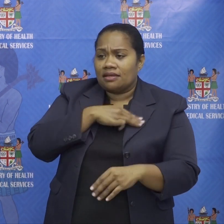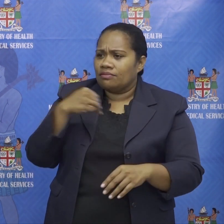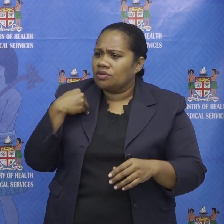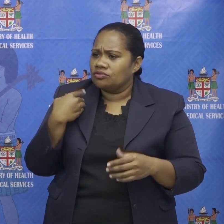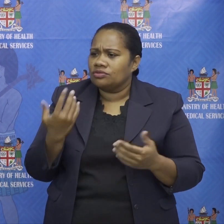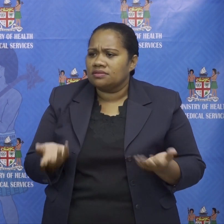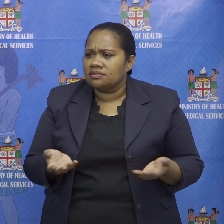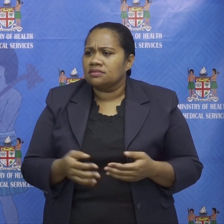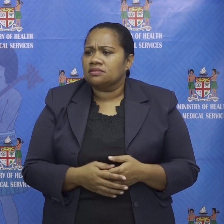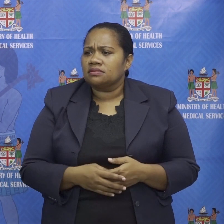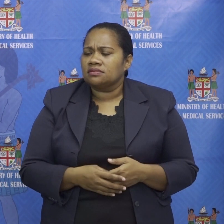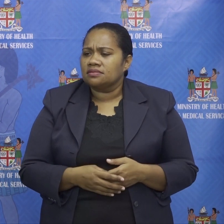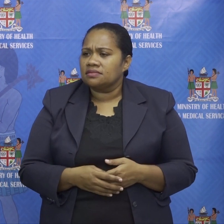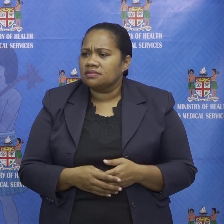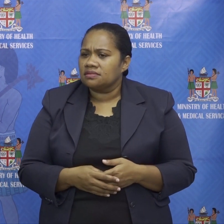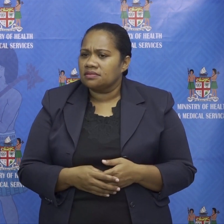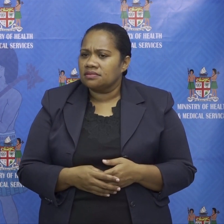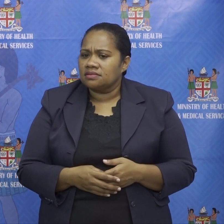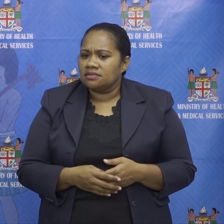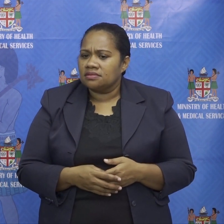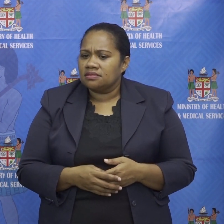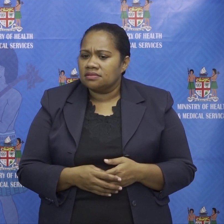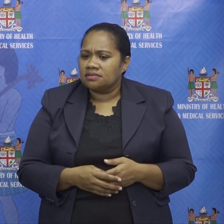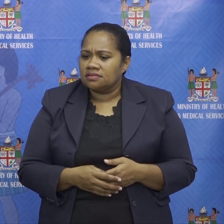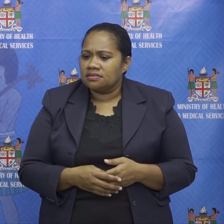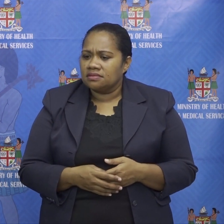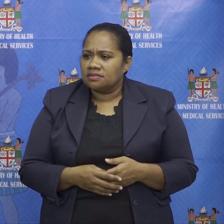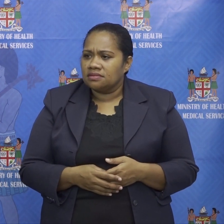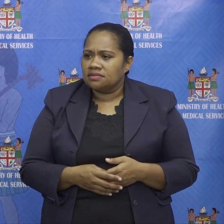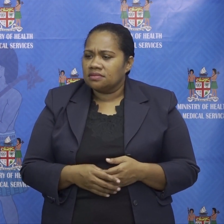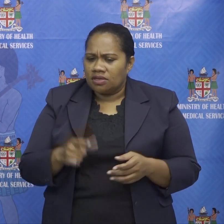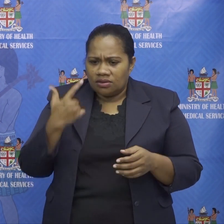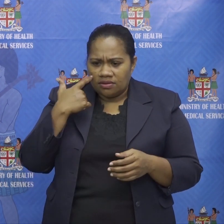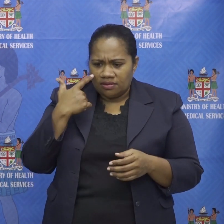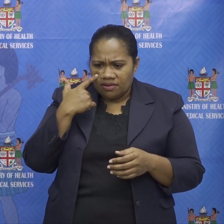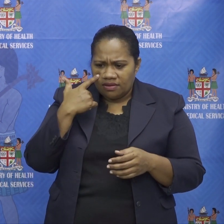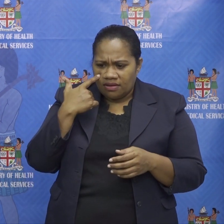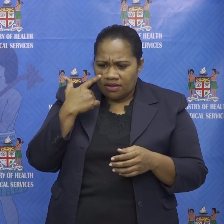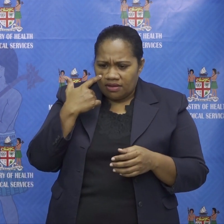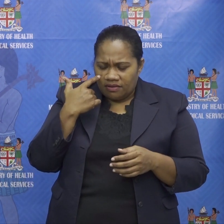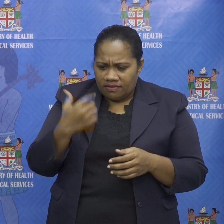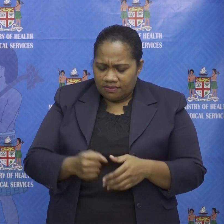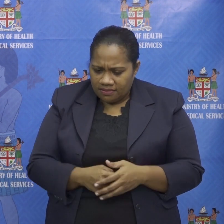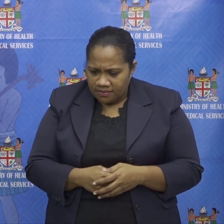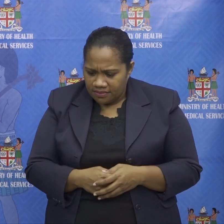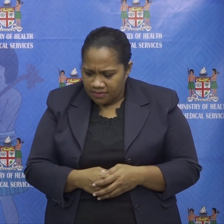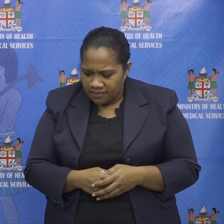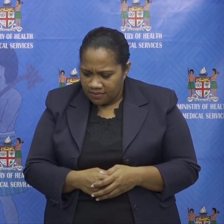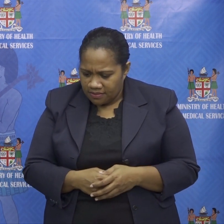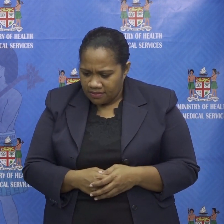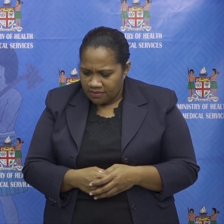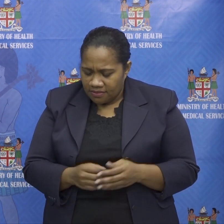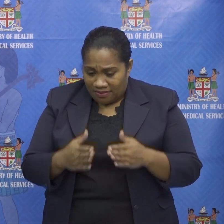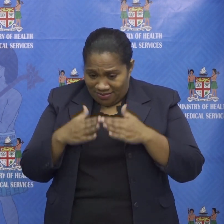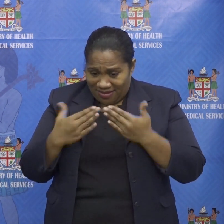before um you find that you find a challenge in the gene expert testing kits that you currently have at the pace that we're